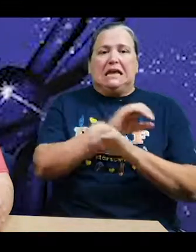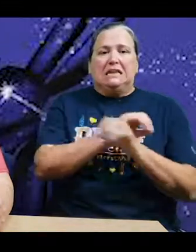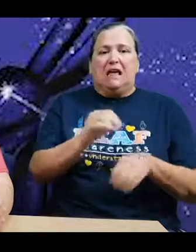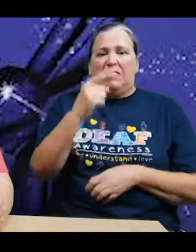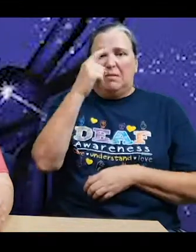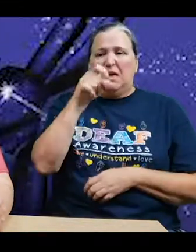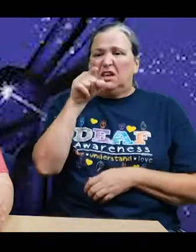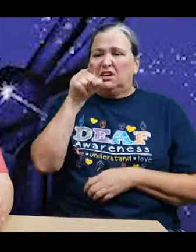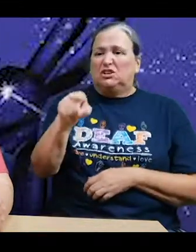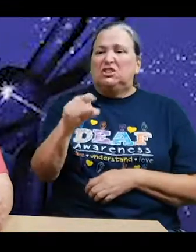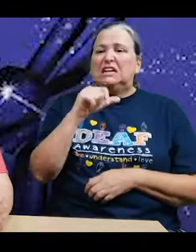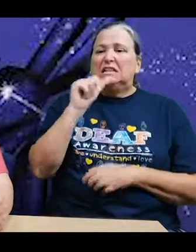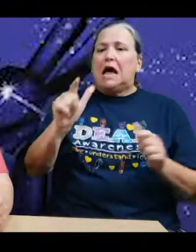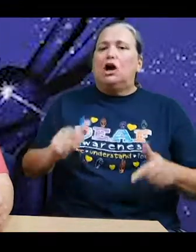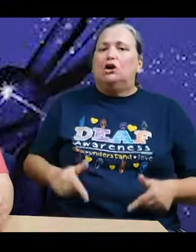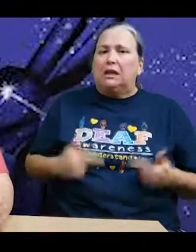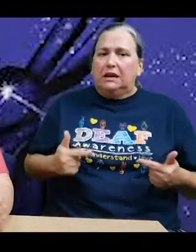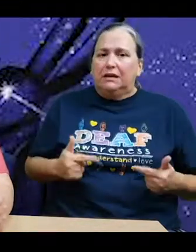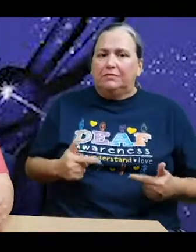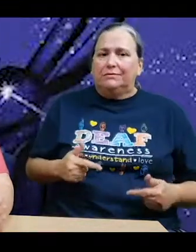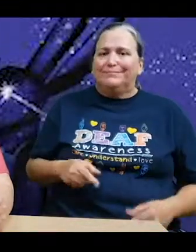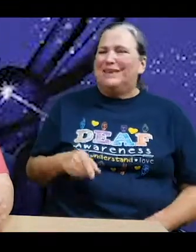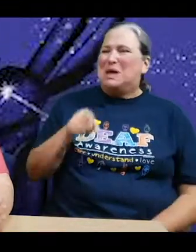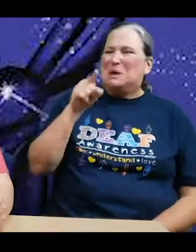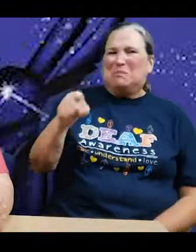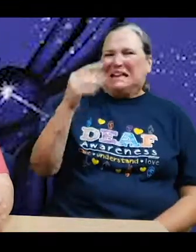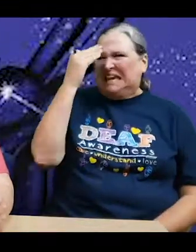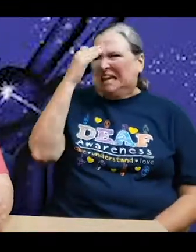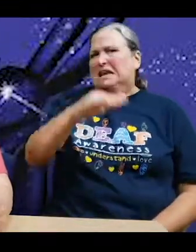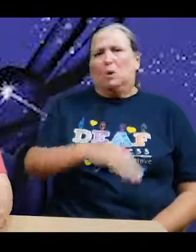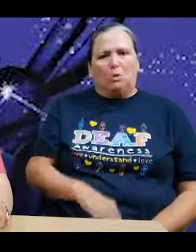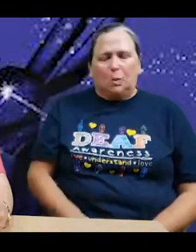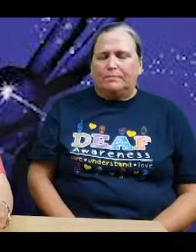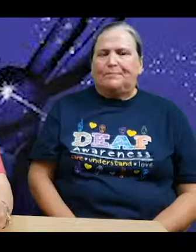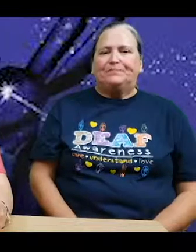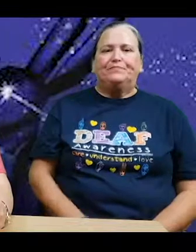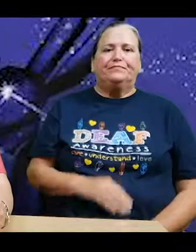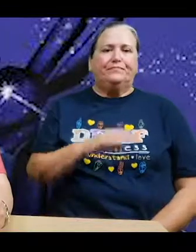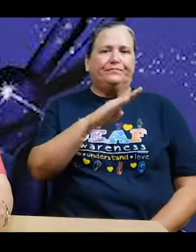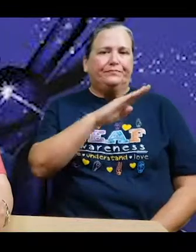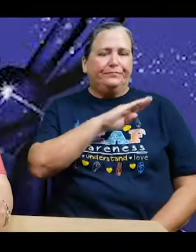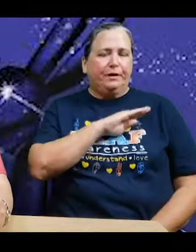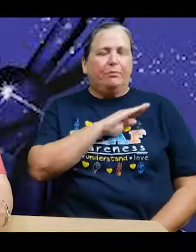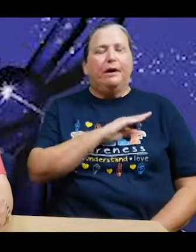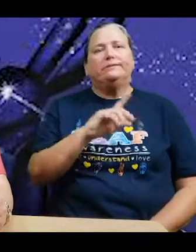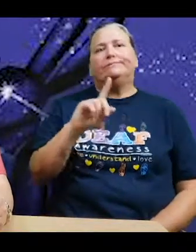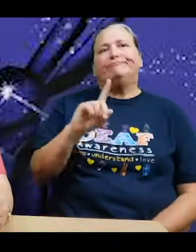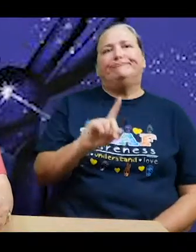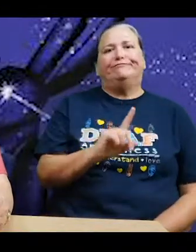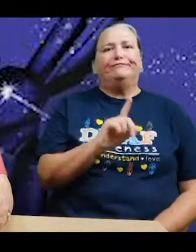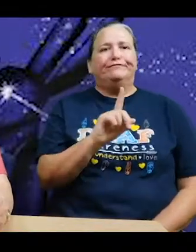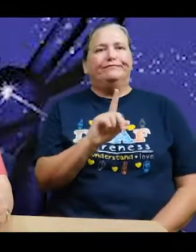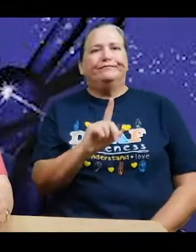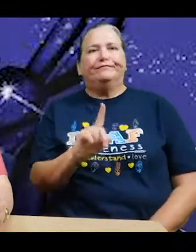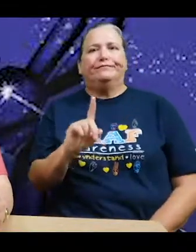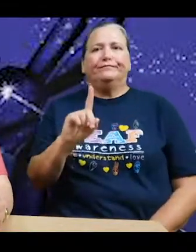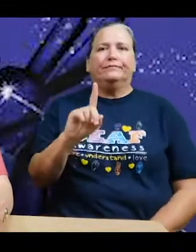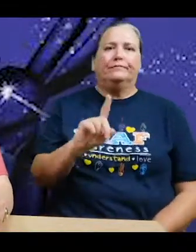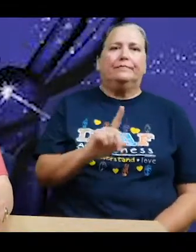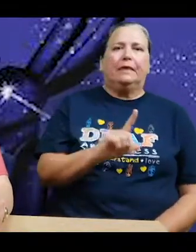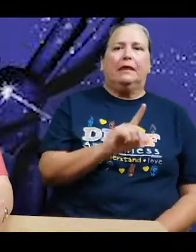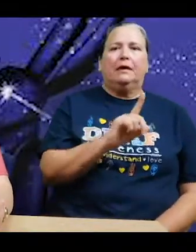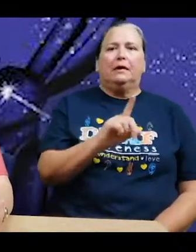he don't know. Bryce started to walk again. He don't know, he said. Who